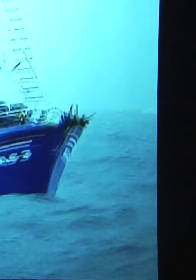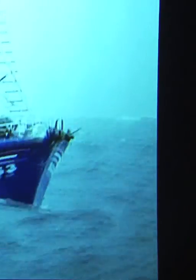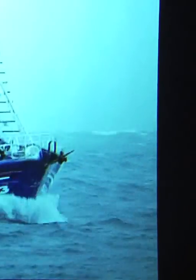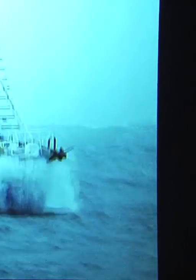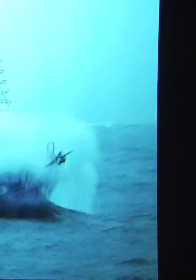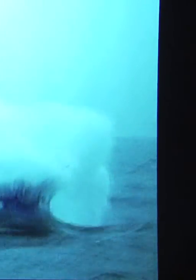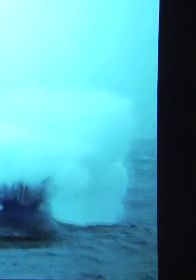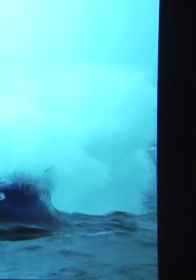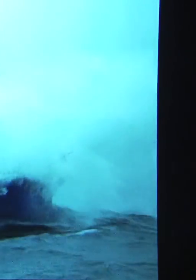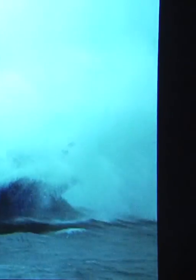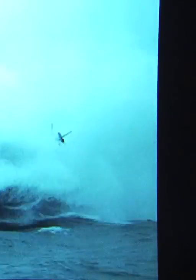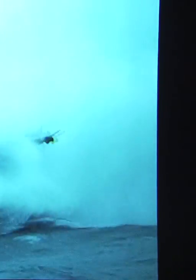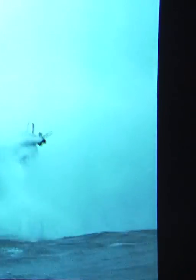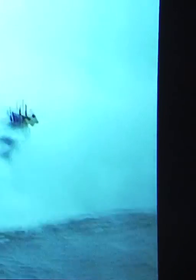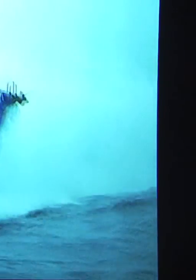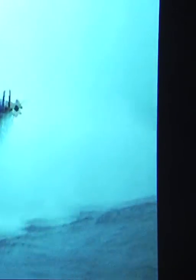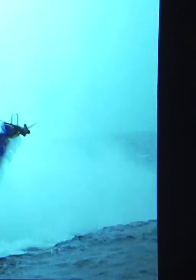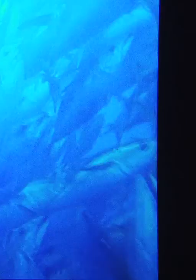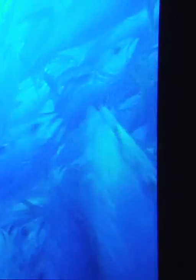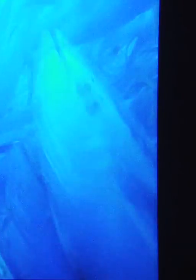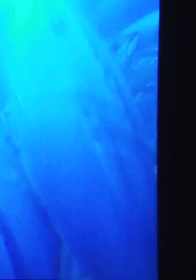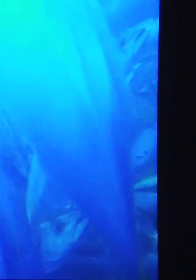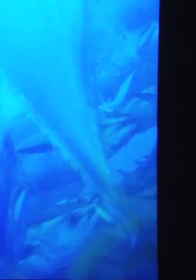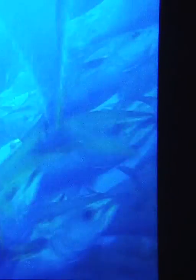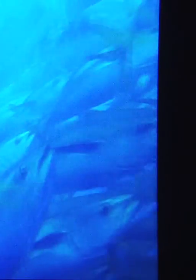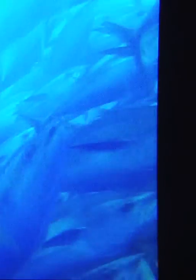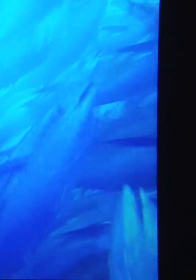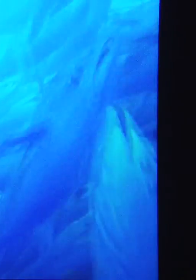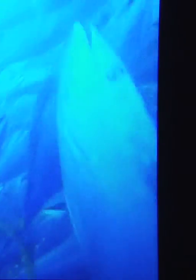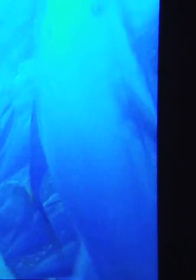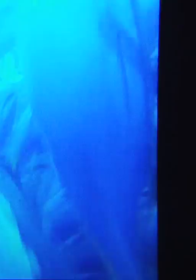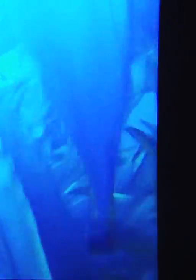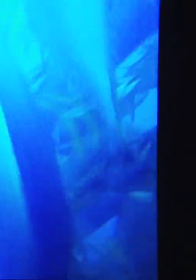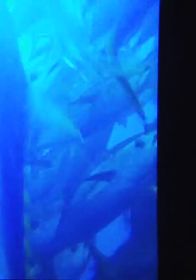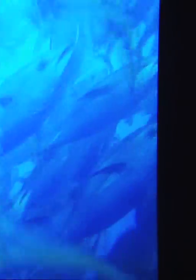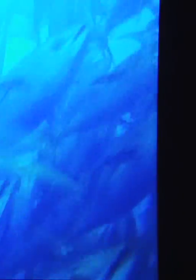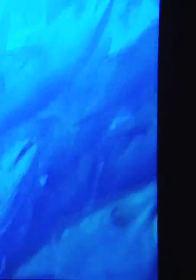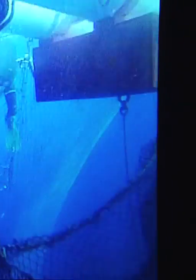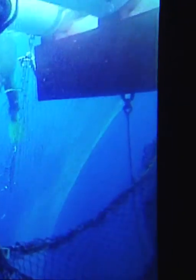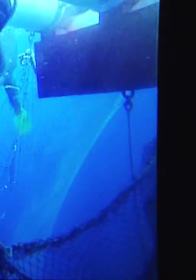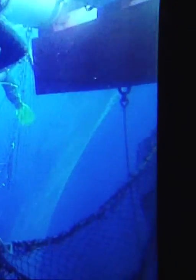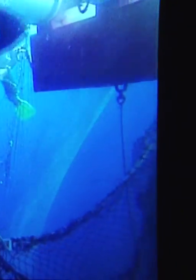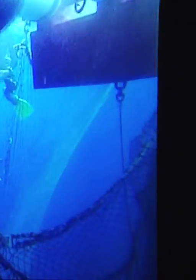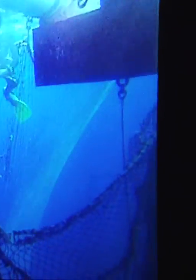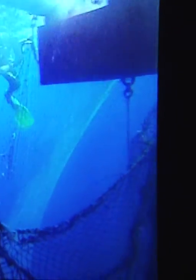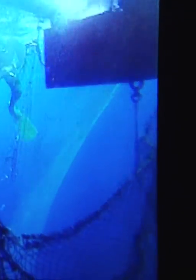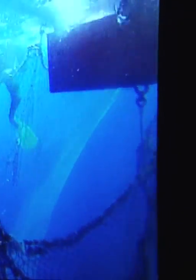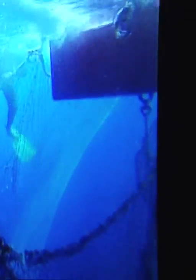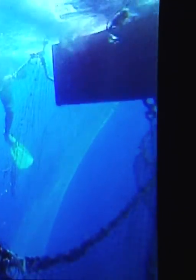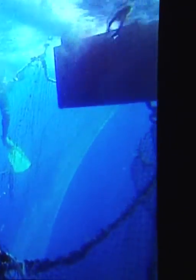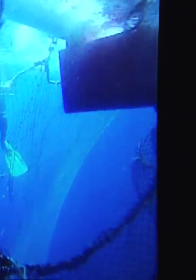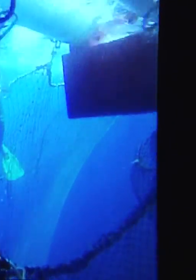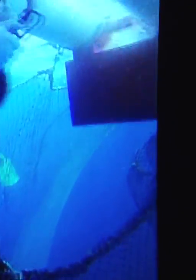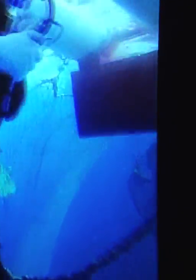This is the story of a new breed of cowboy. And a new kind of round-up. One successful expedition